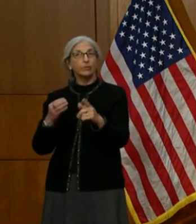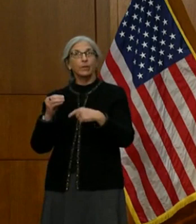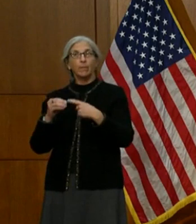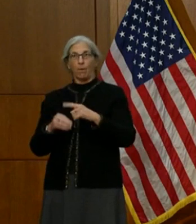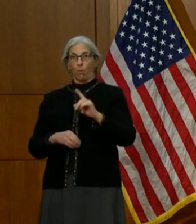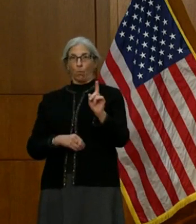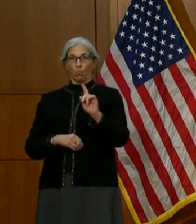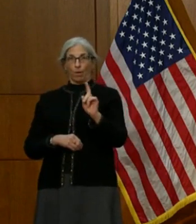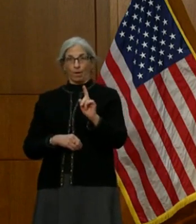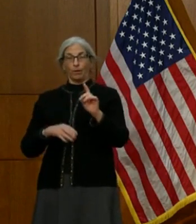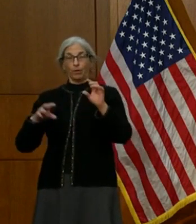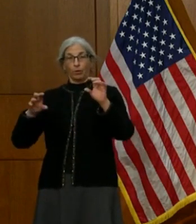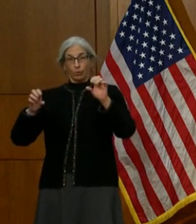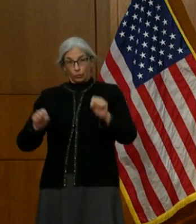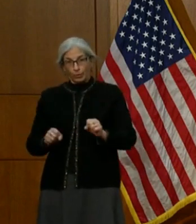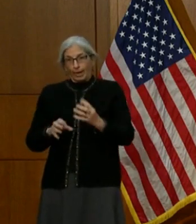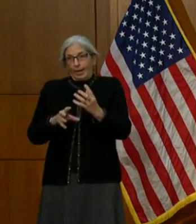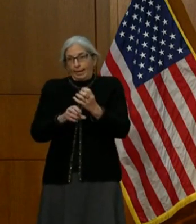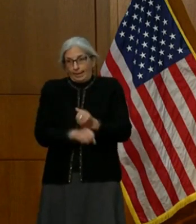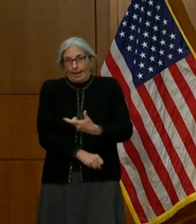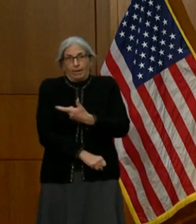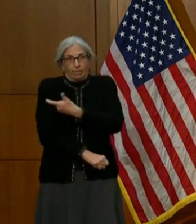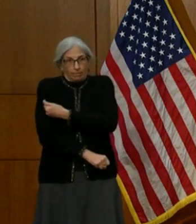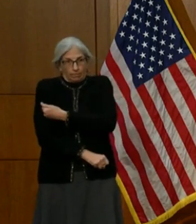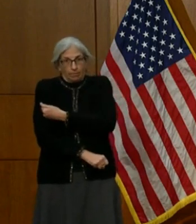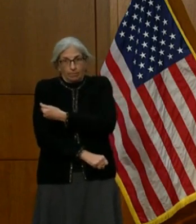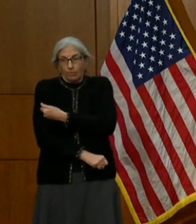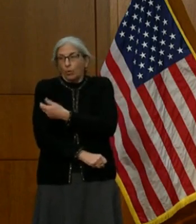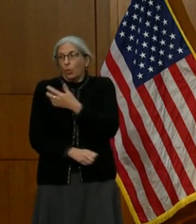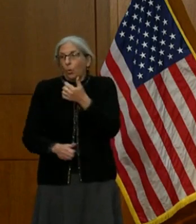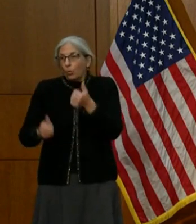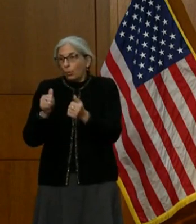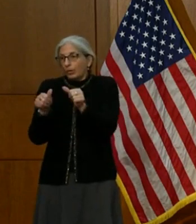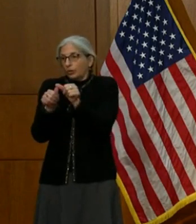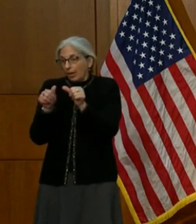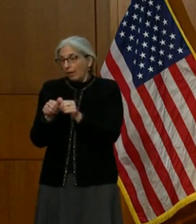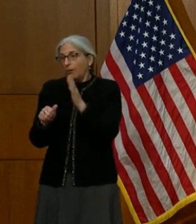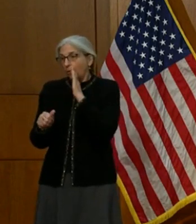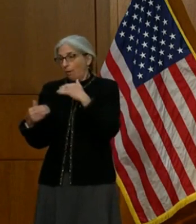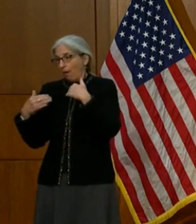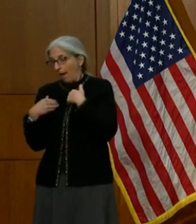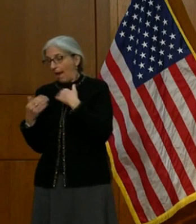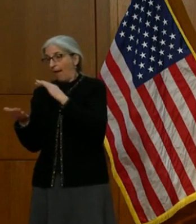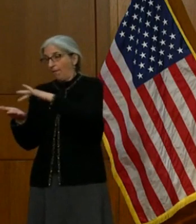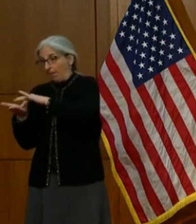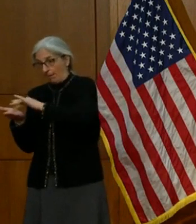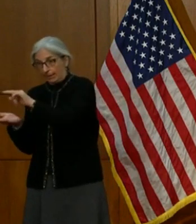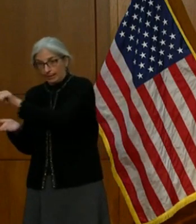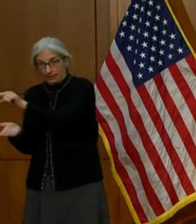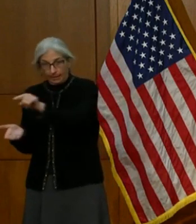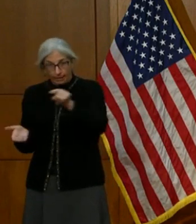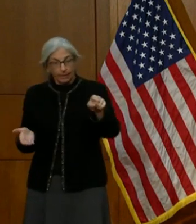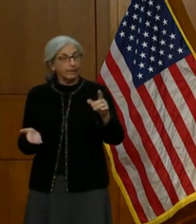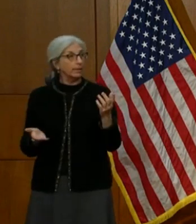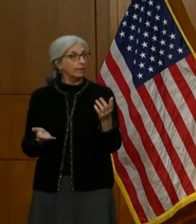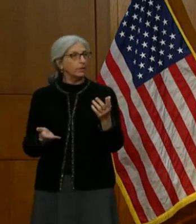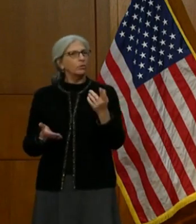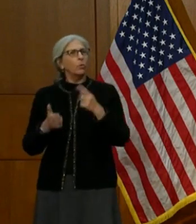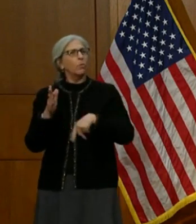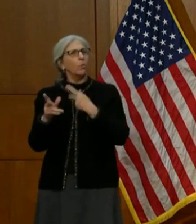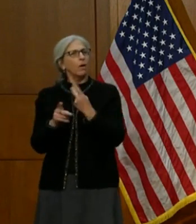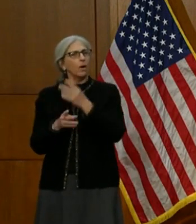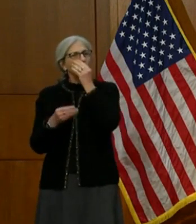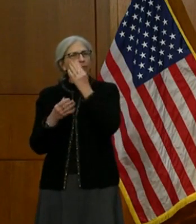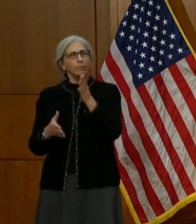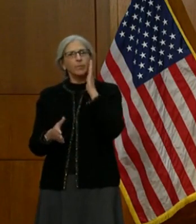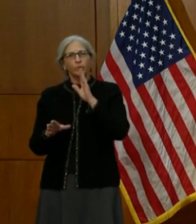where the vaccines were going to be distributed to. I wondered if you could provide a couple more details on exactly what kind of information is going to be